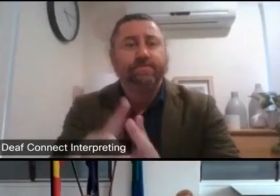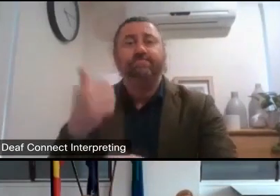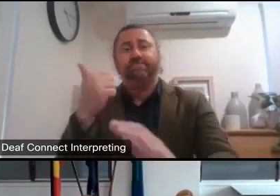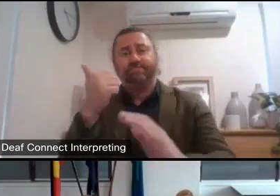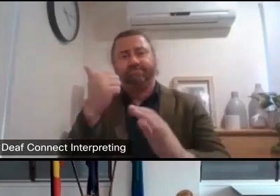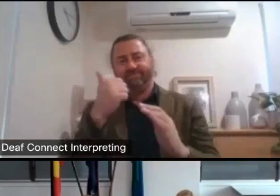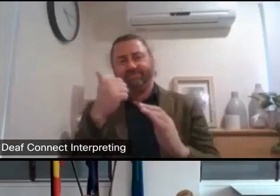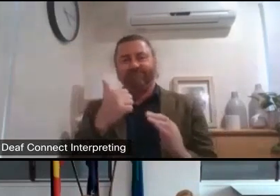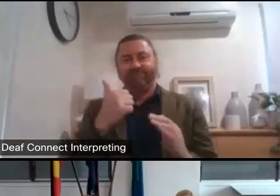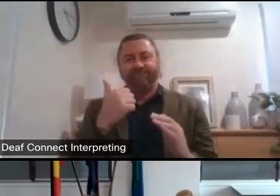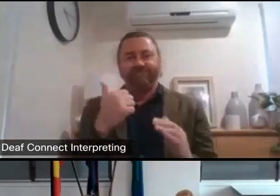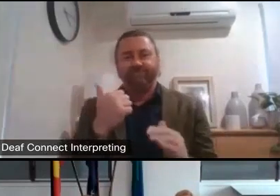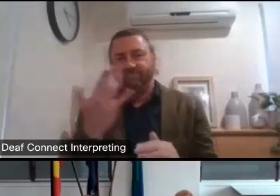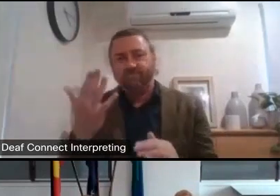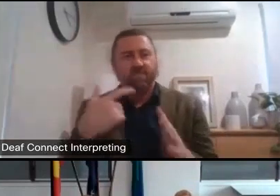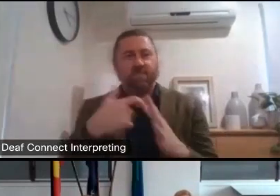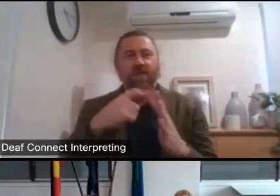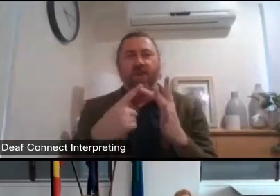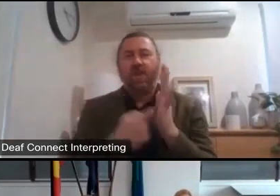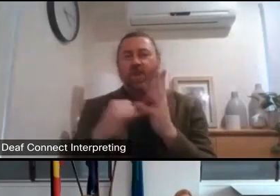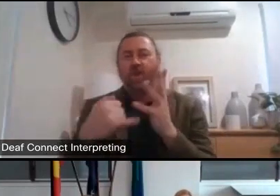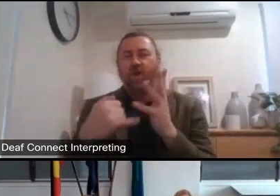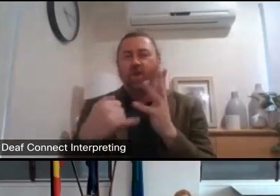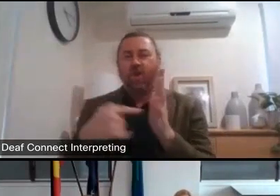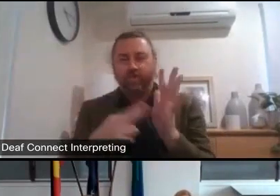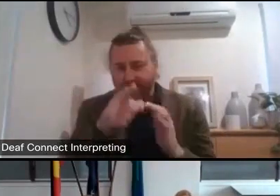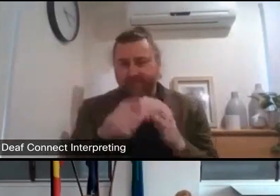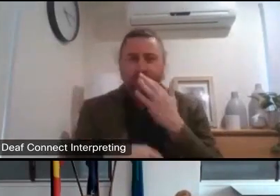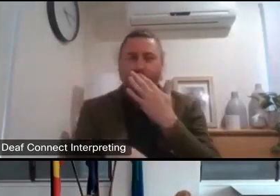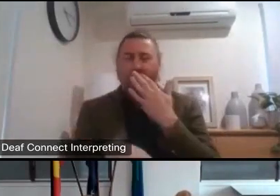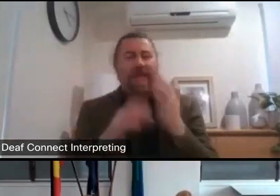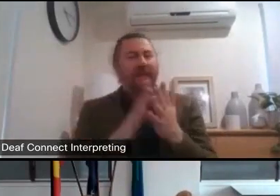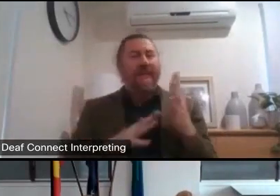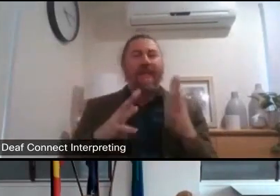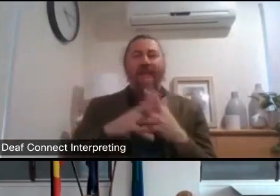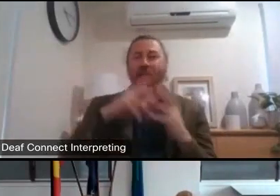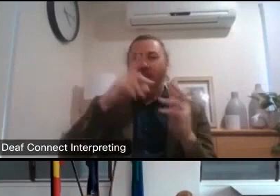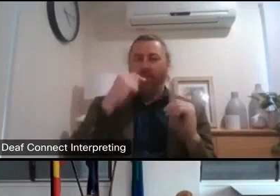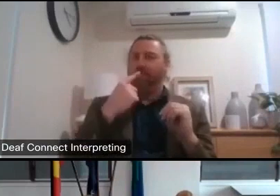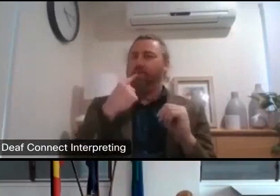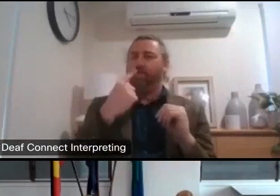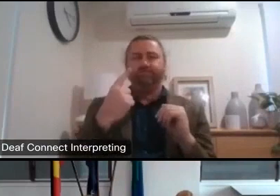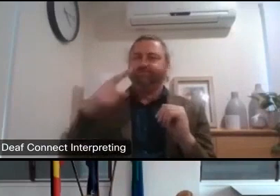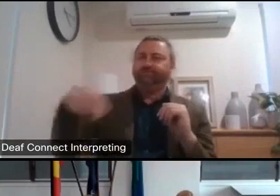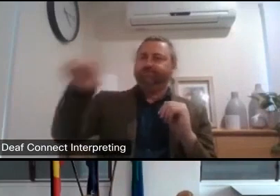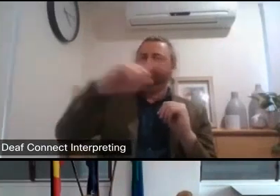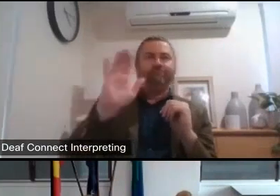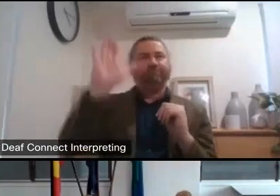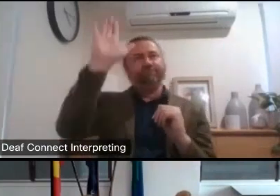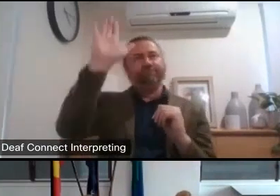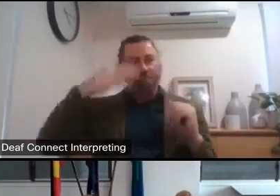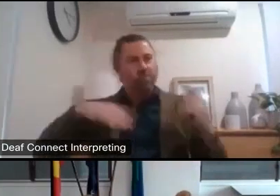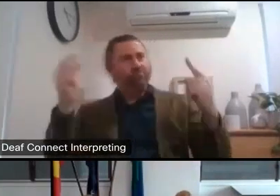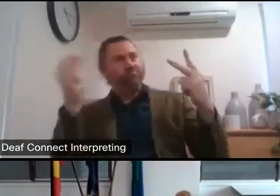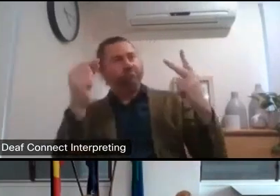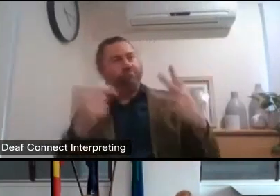um and i'll give it to you kirsten how will people be able to have their say in this review how can we assure that we will be